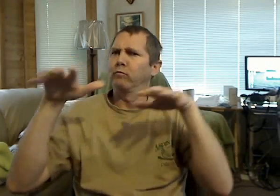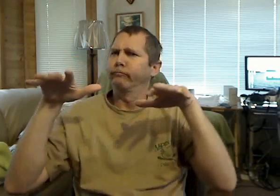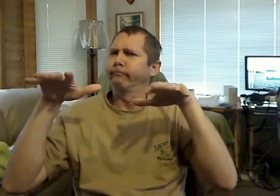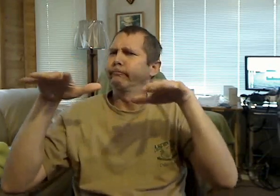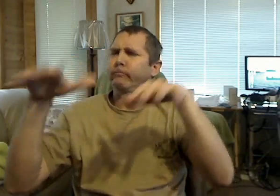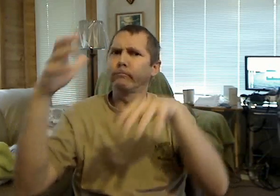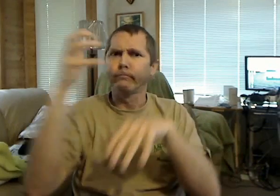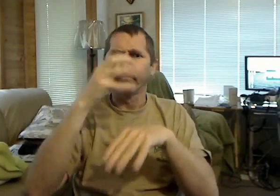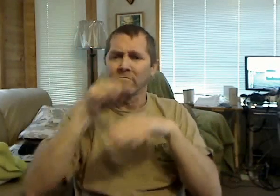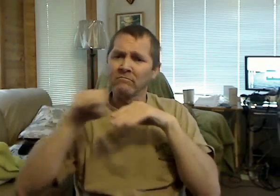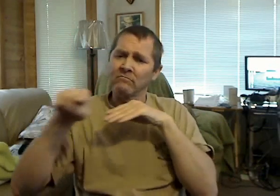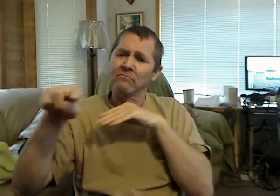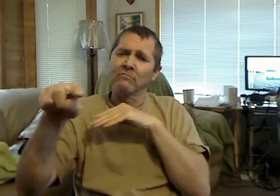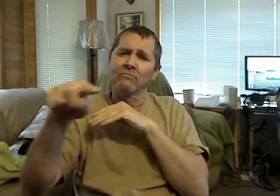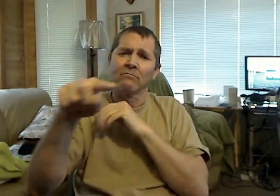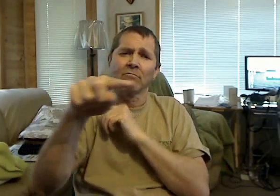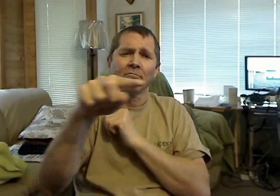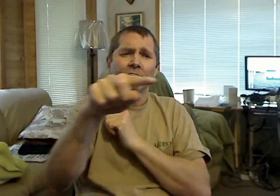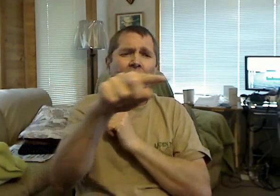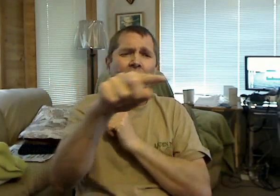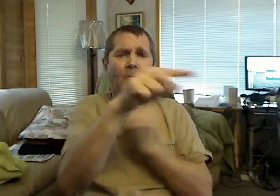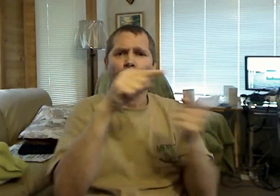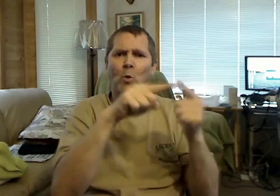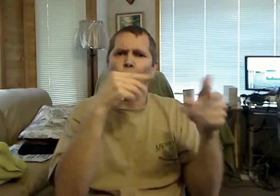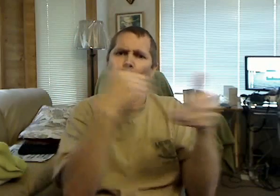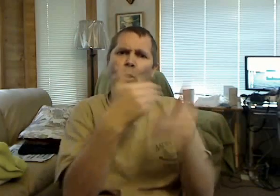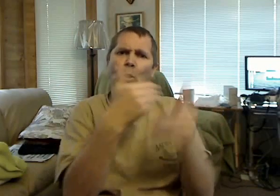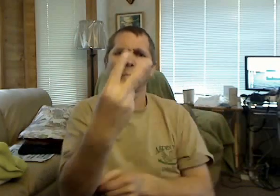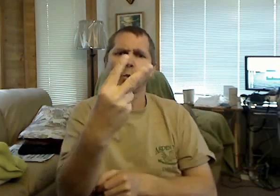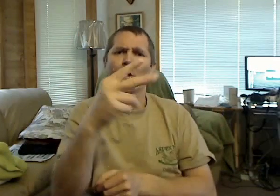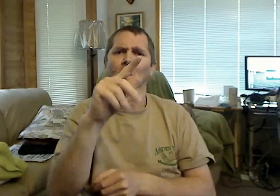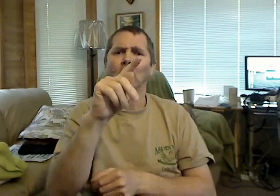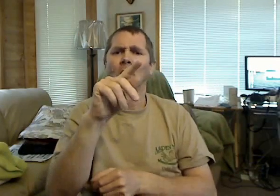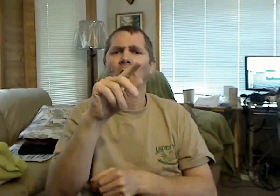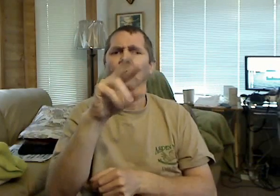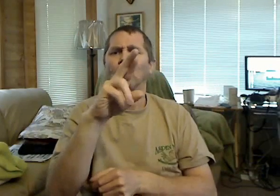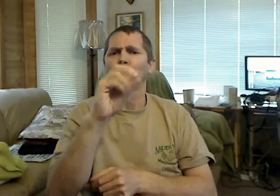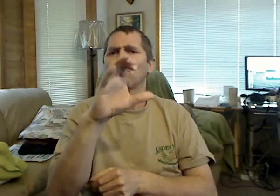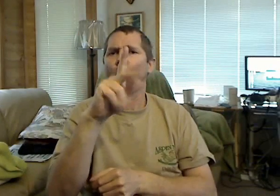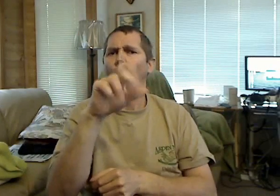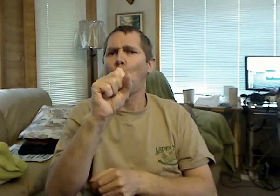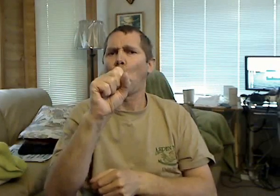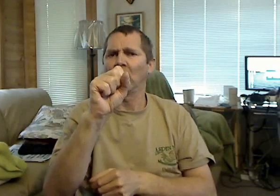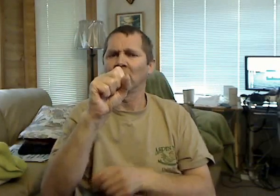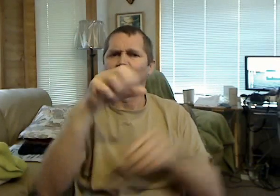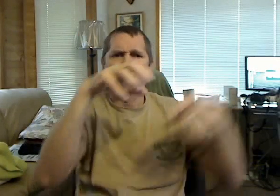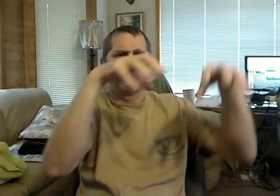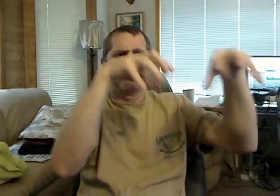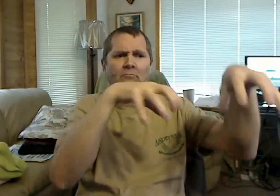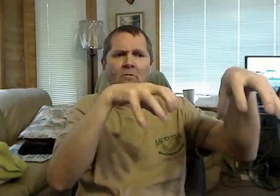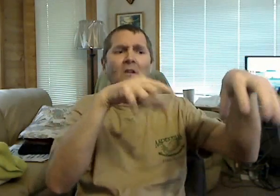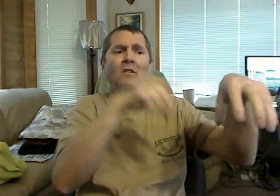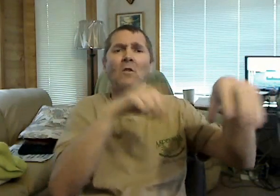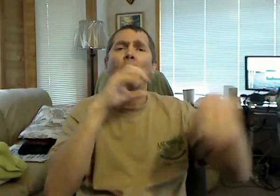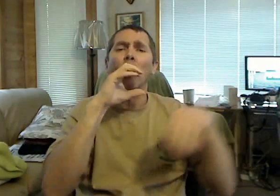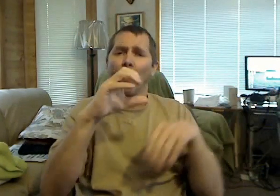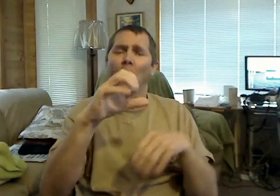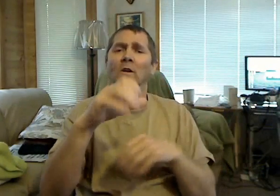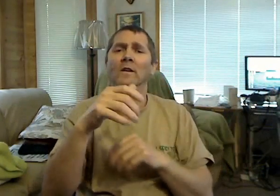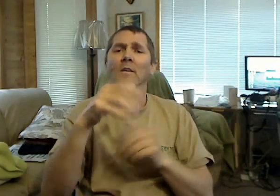Mow like the pros and cut your mowing time in half. The amazing Toro Time Cutter Z. Visit toro.com slash Z to learn more. Meet me,